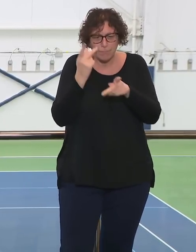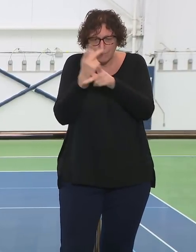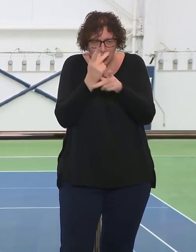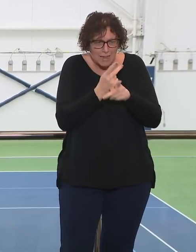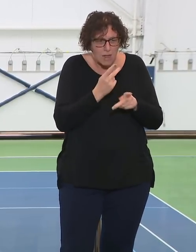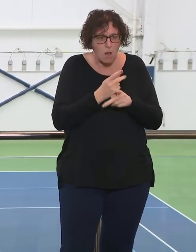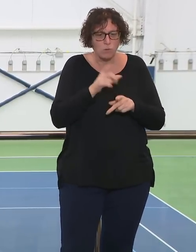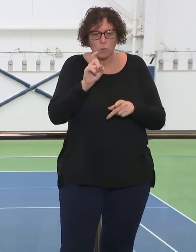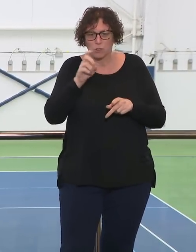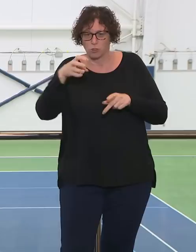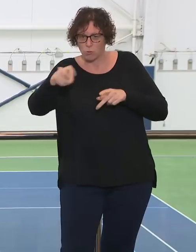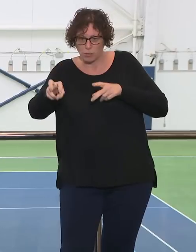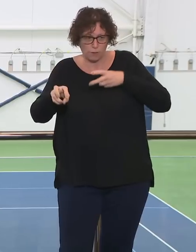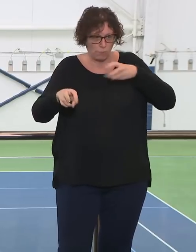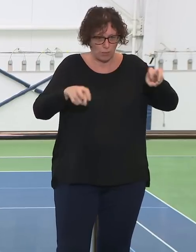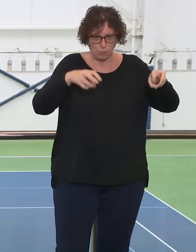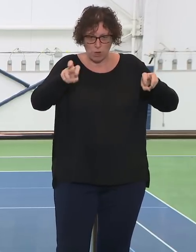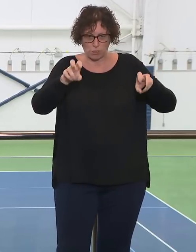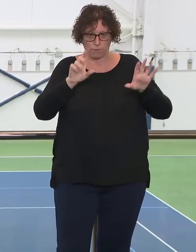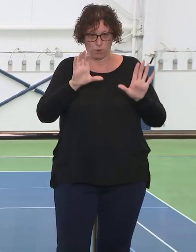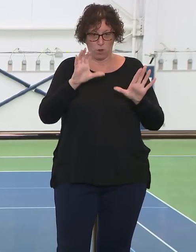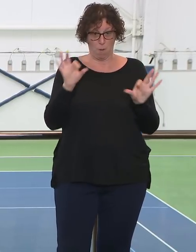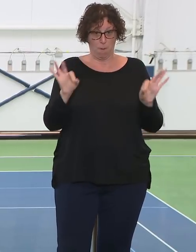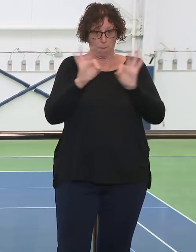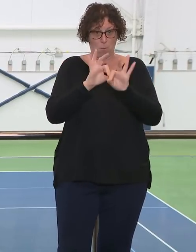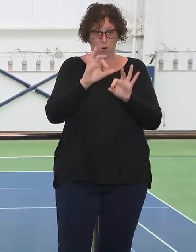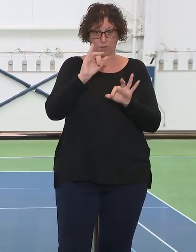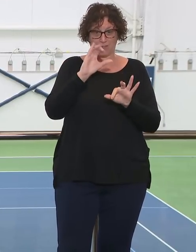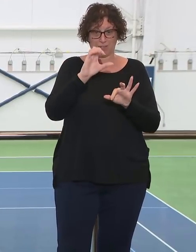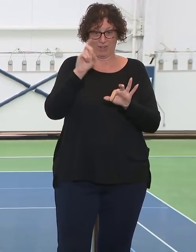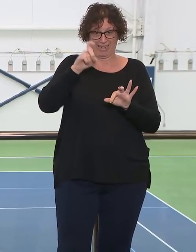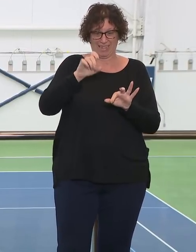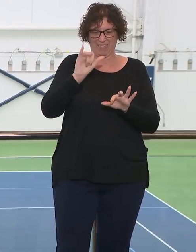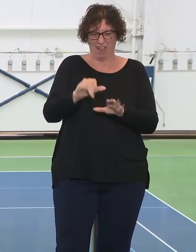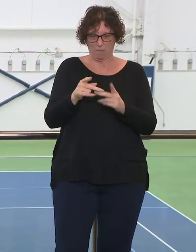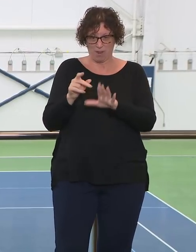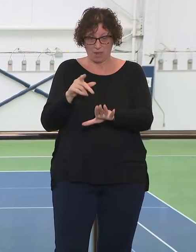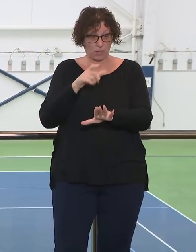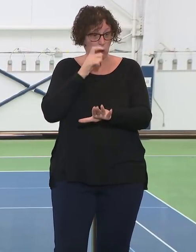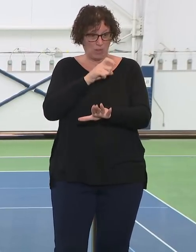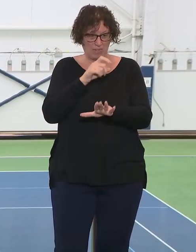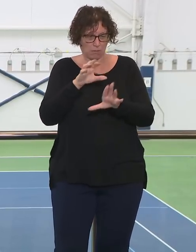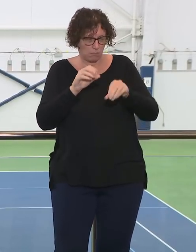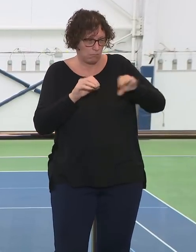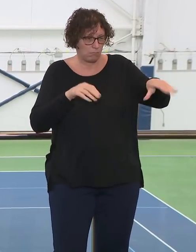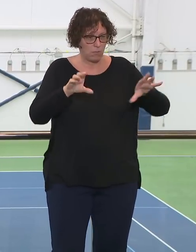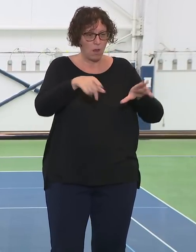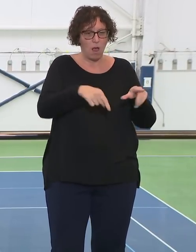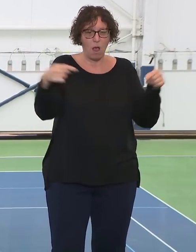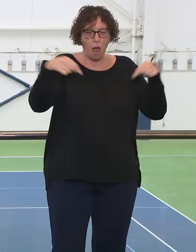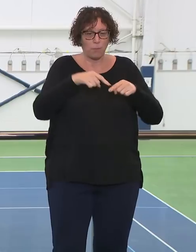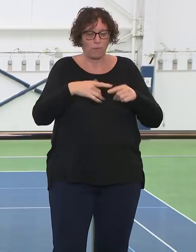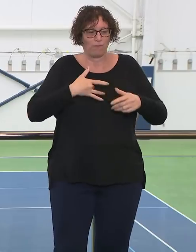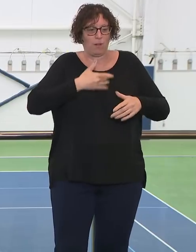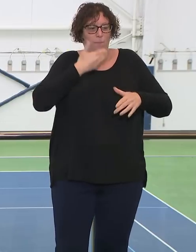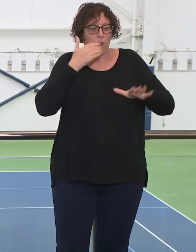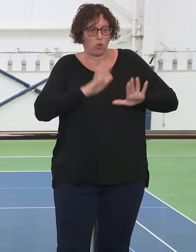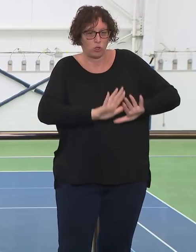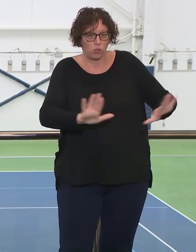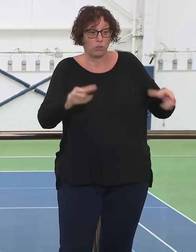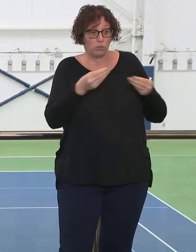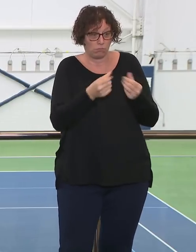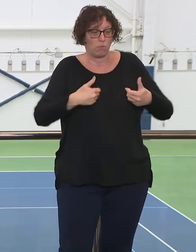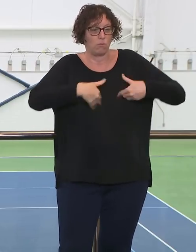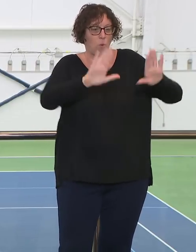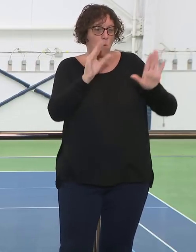people today, as well as to the Comfort. And so I want thank the mayor, OEM, the governor, FEMA, everybody